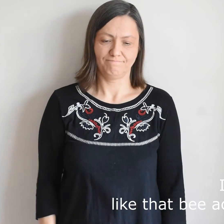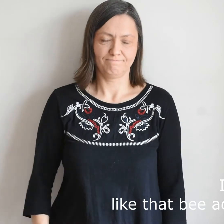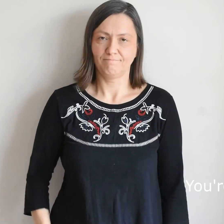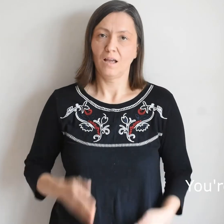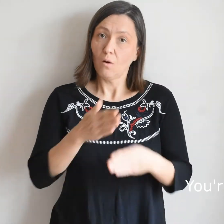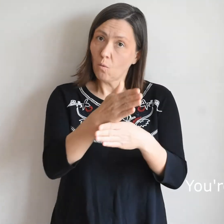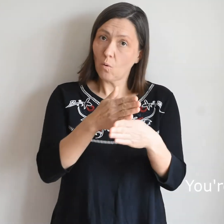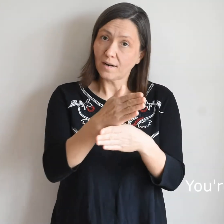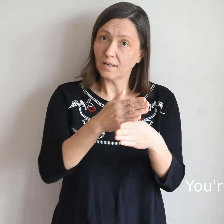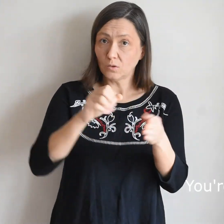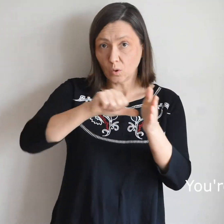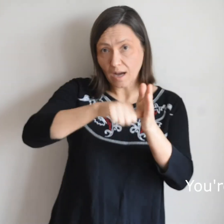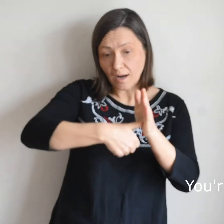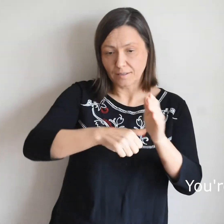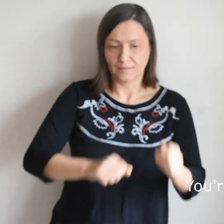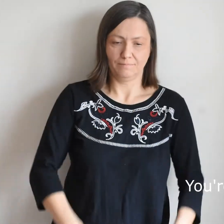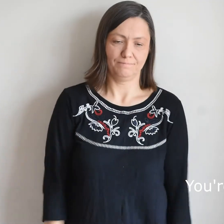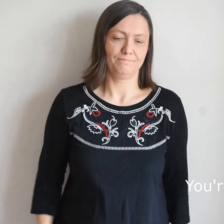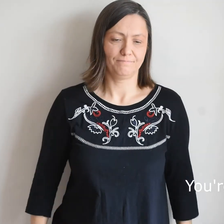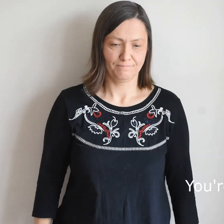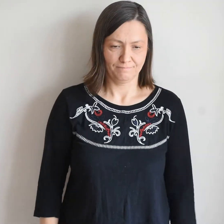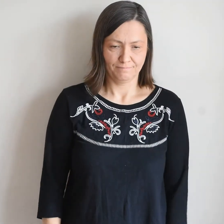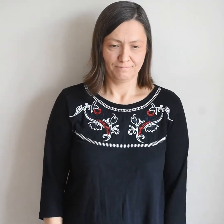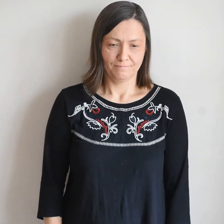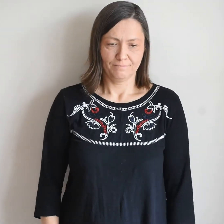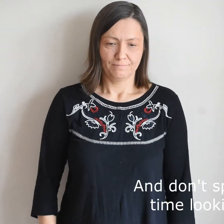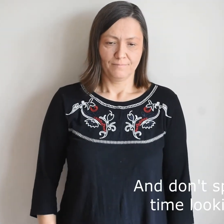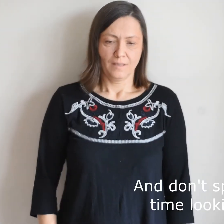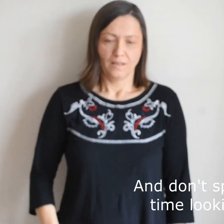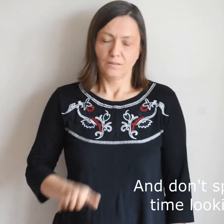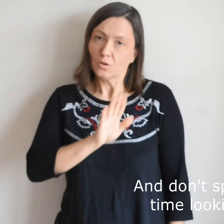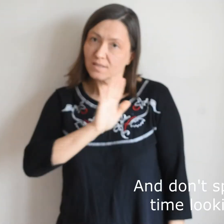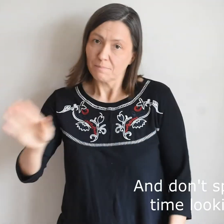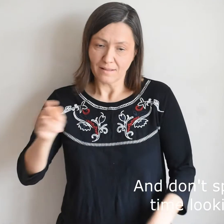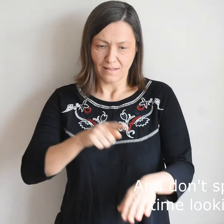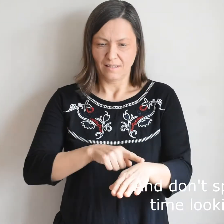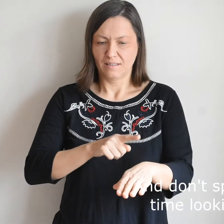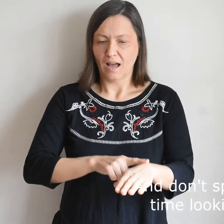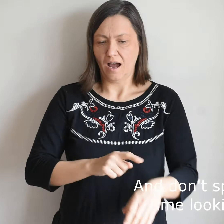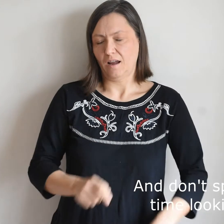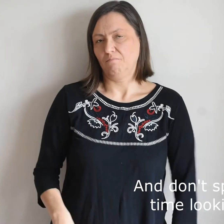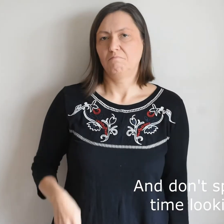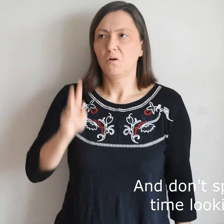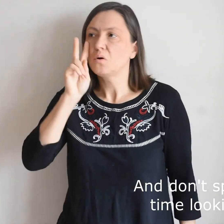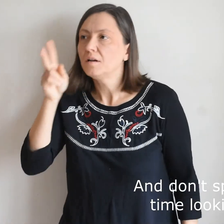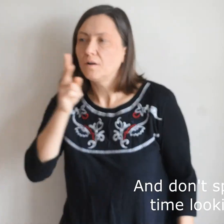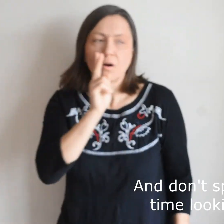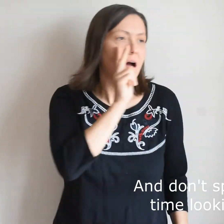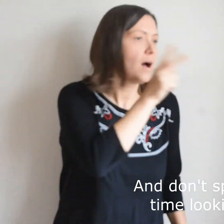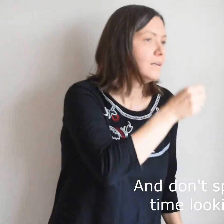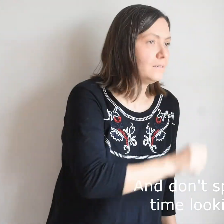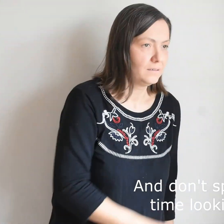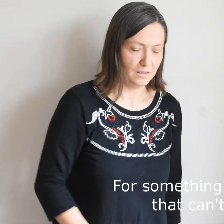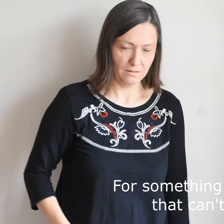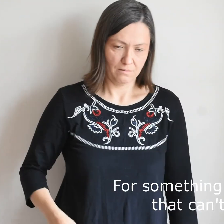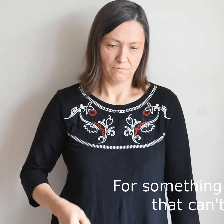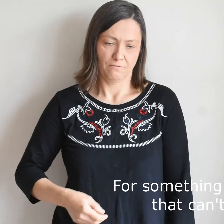You're working too hard And don't Spend your time looking around For